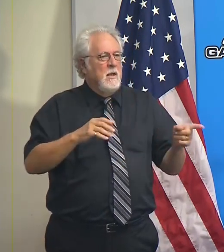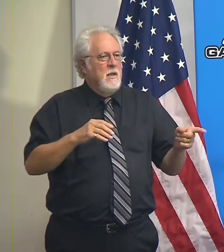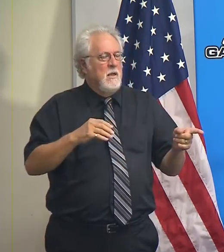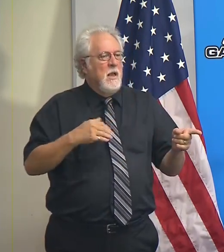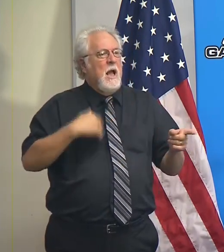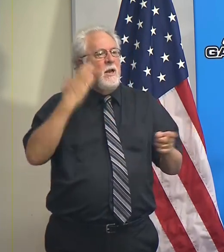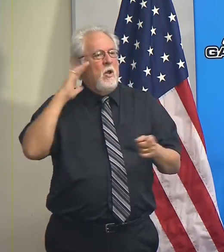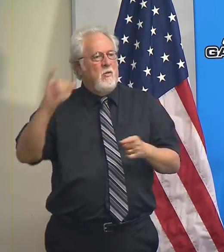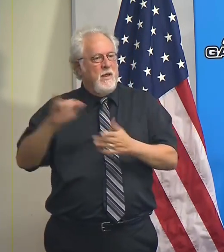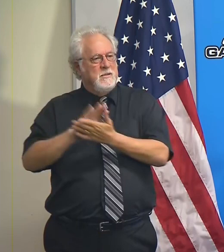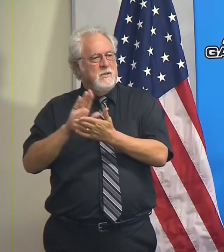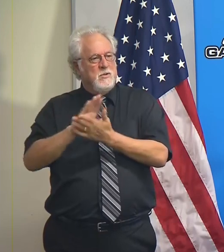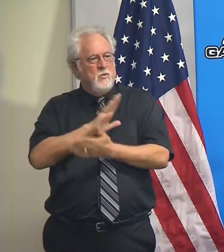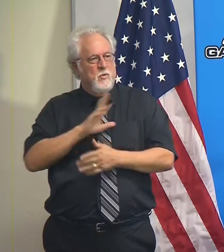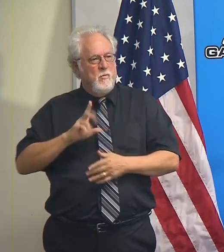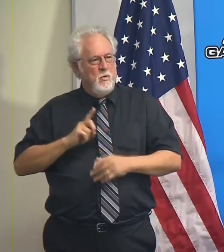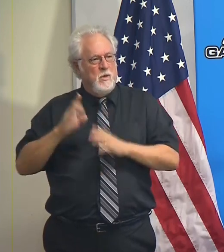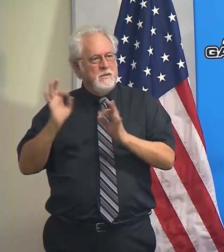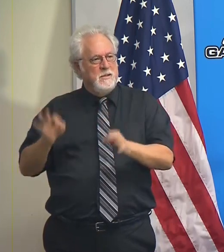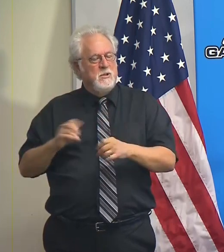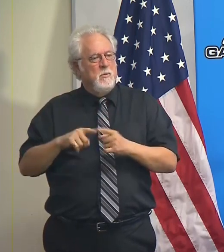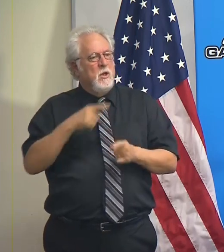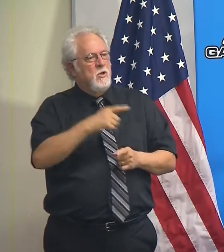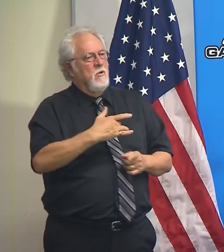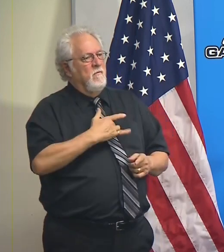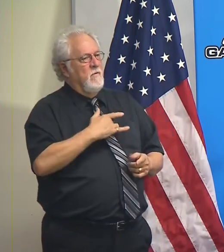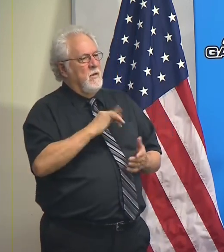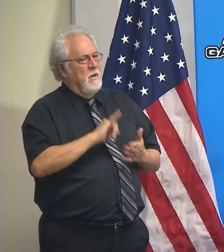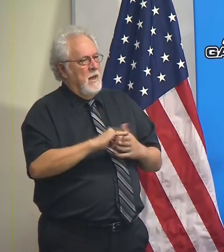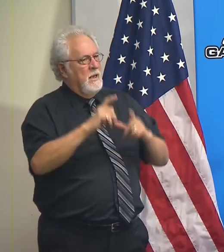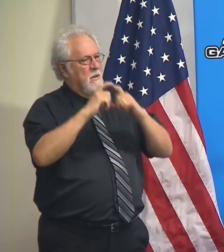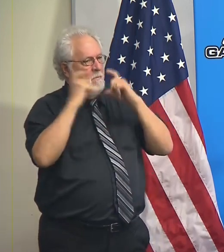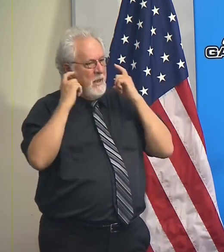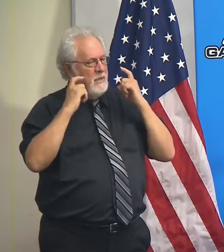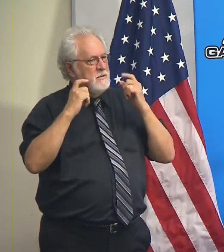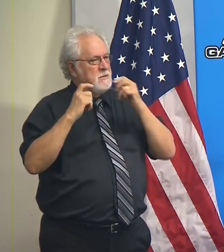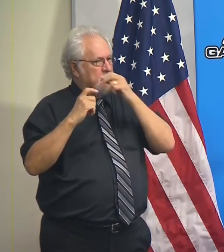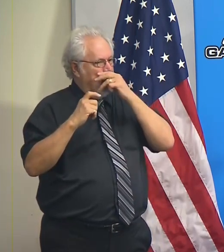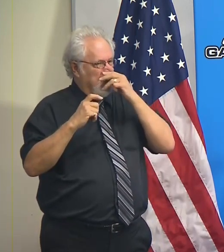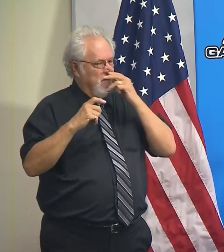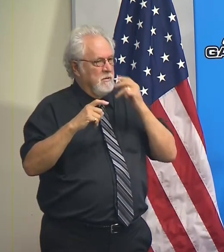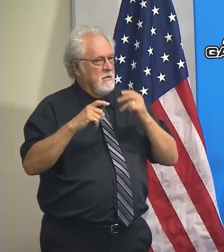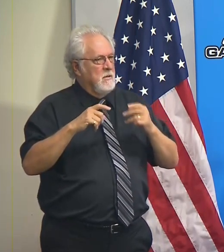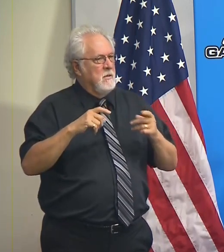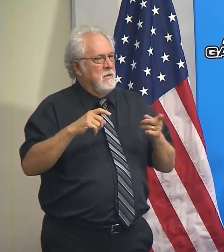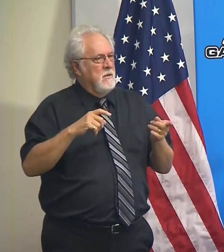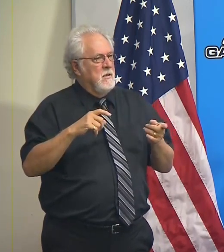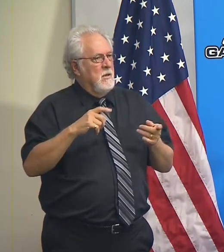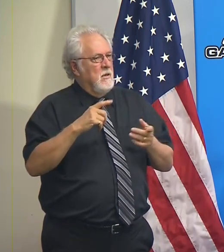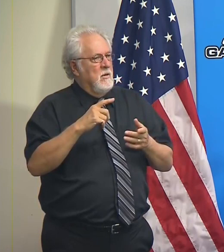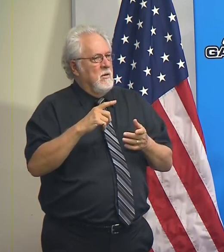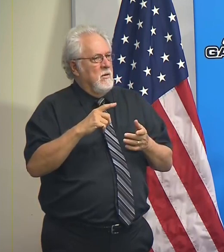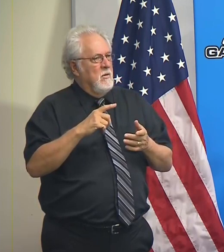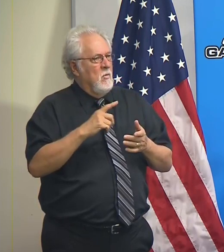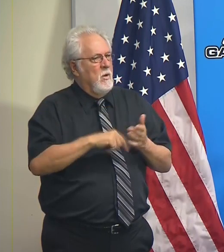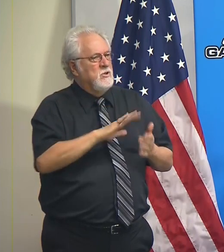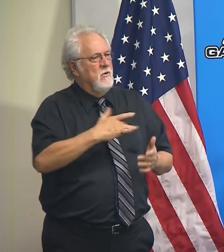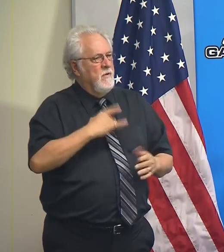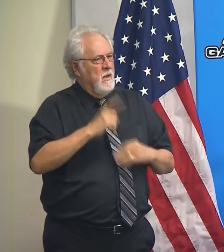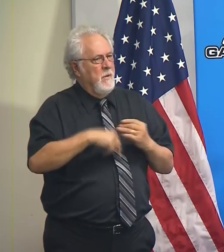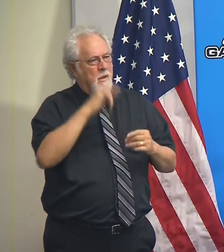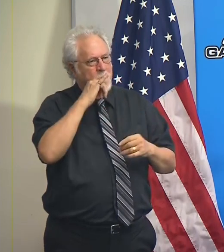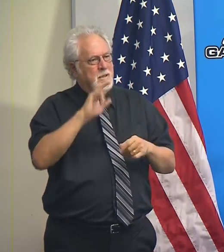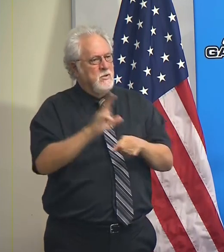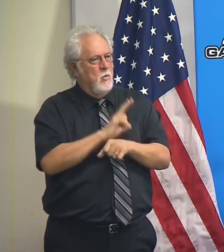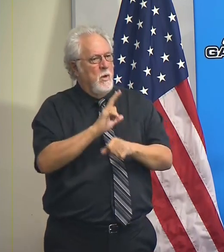to decisions with both of us, because people feel like you're a mask and they encourage them to do so. What's your personal feeling about kids